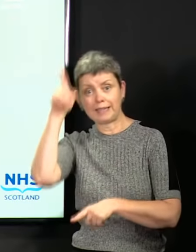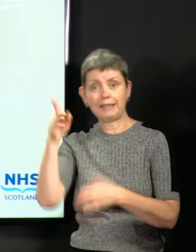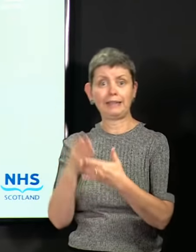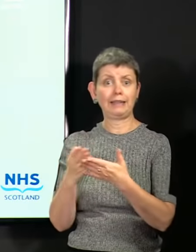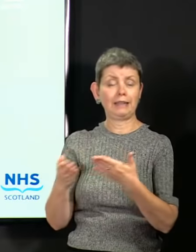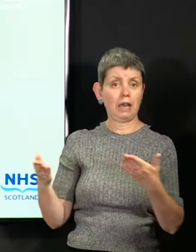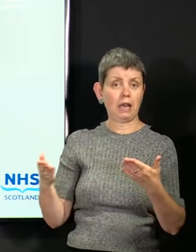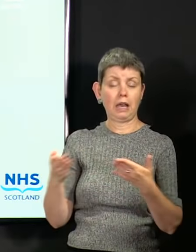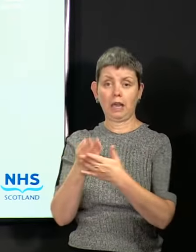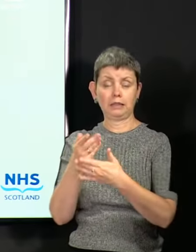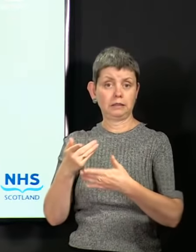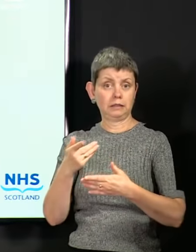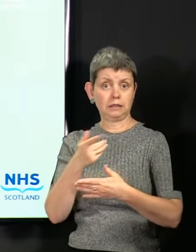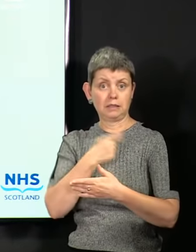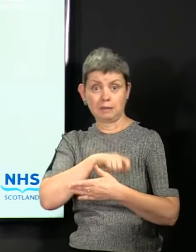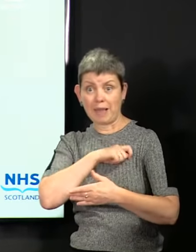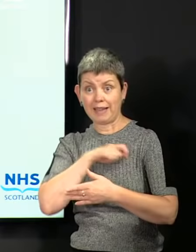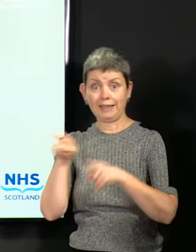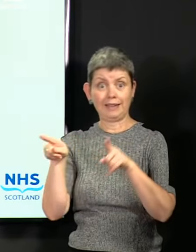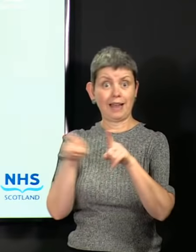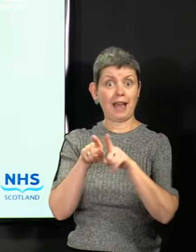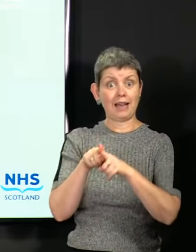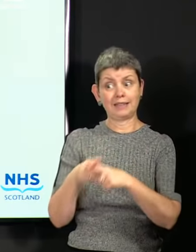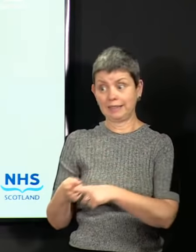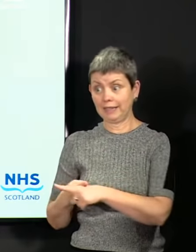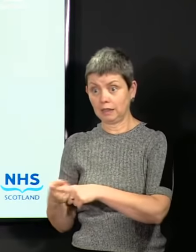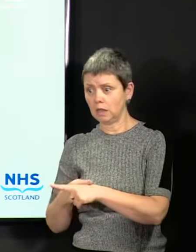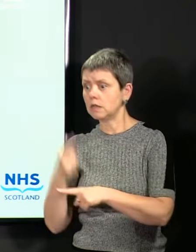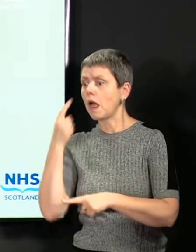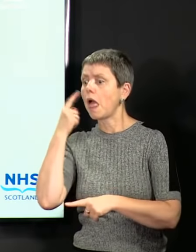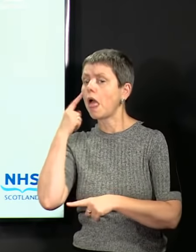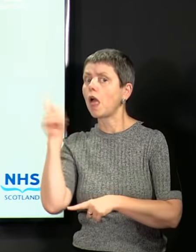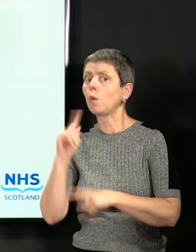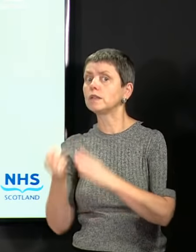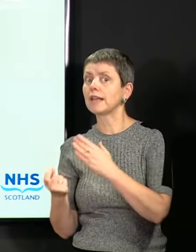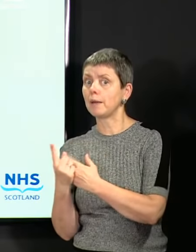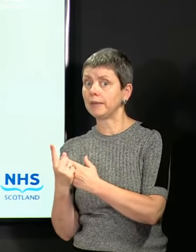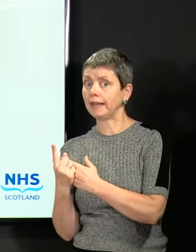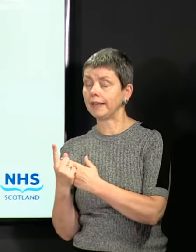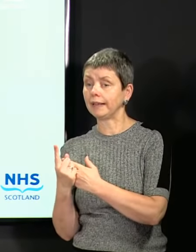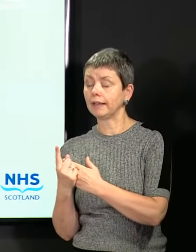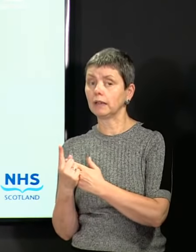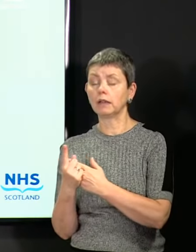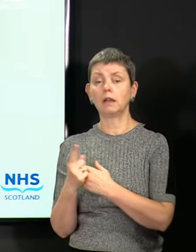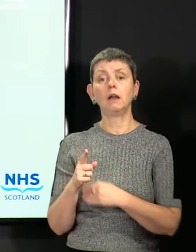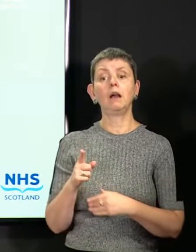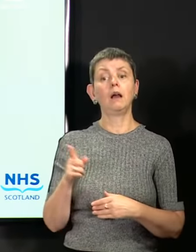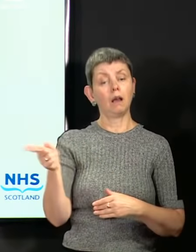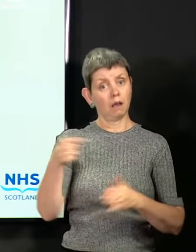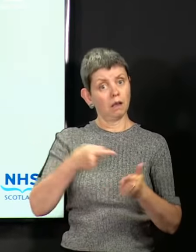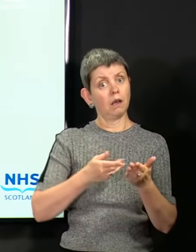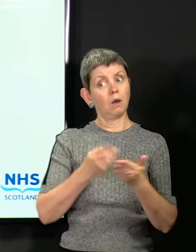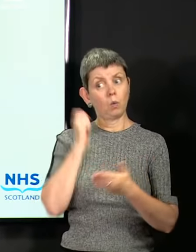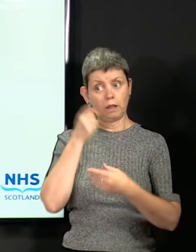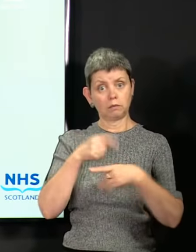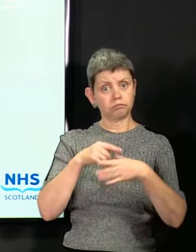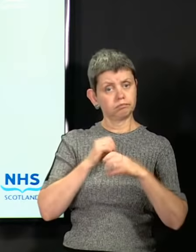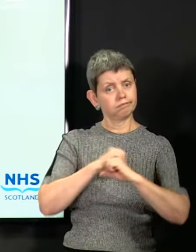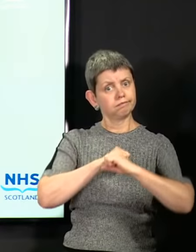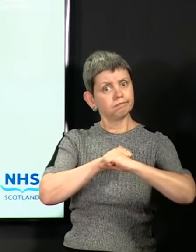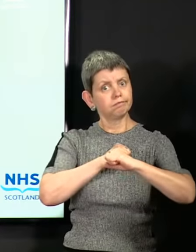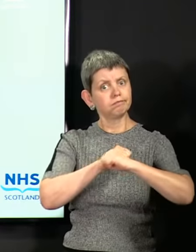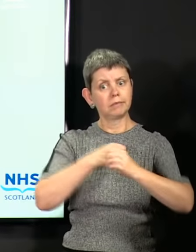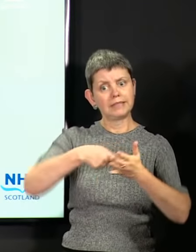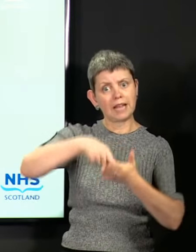crowds in the main haven't gathered outside these stadia. They have been televised. And these games, I understand, will also be televised. The